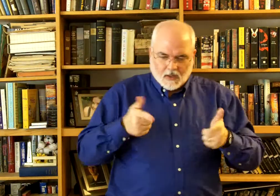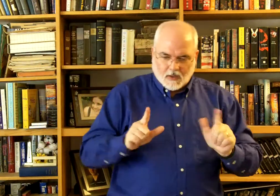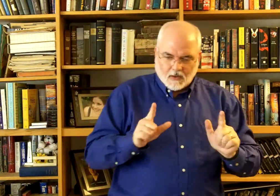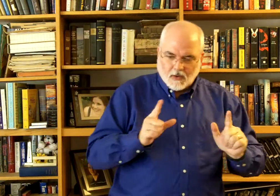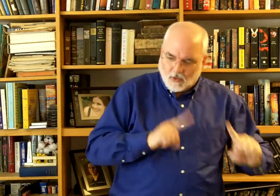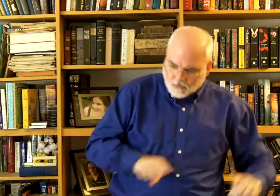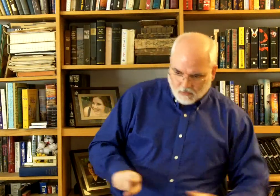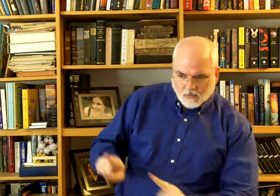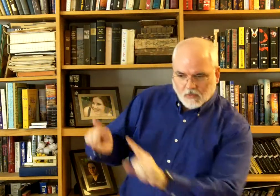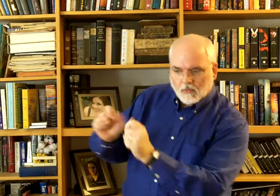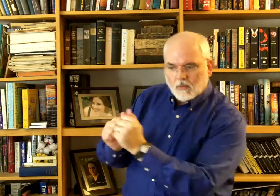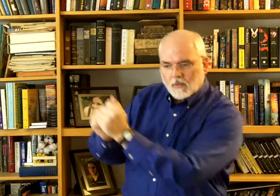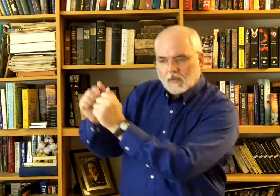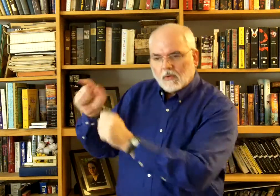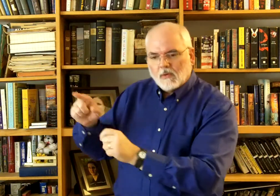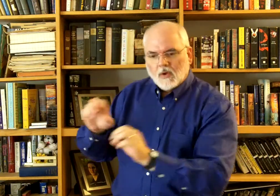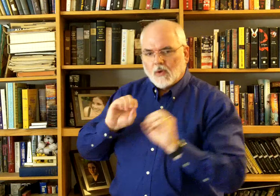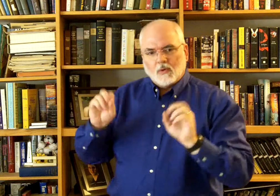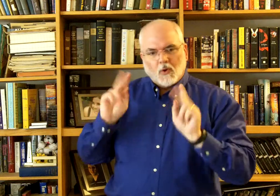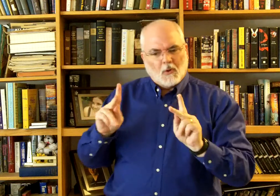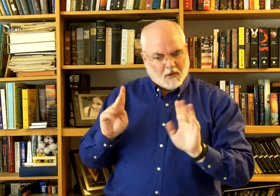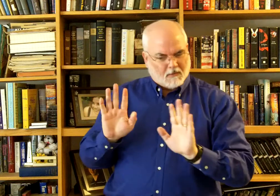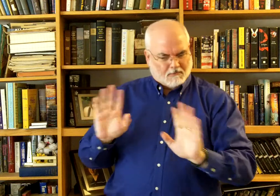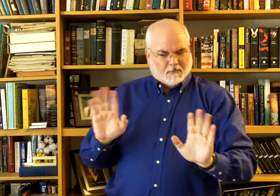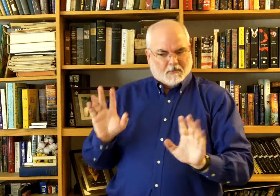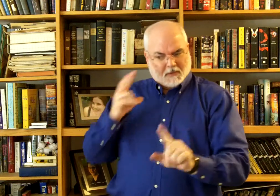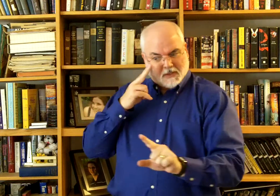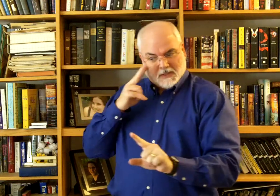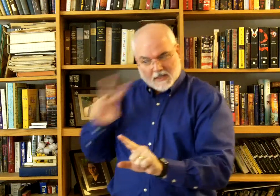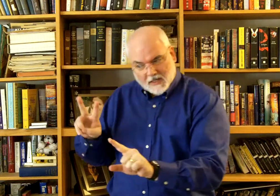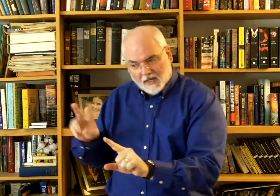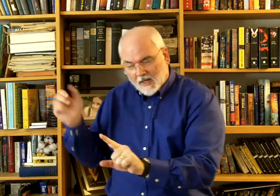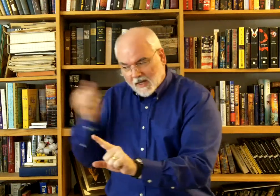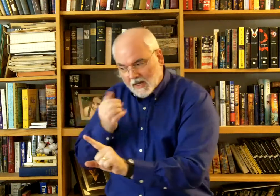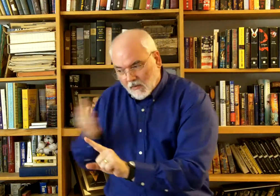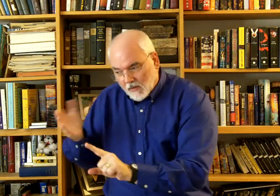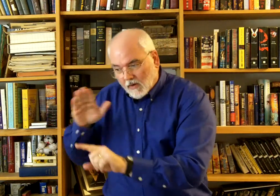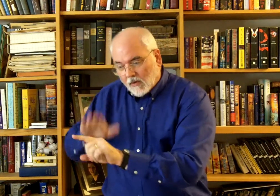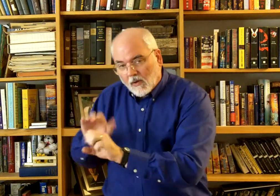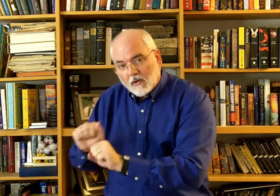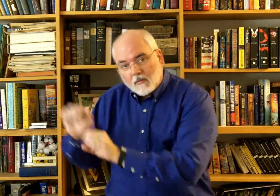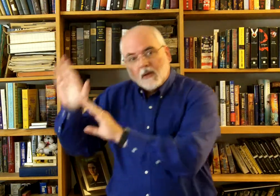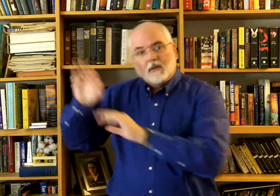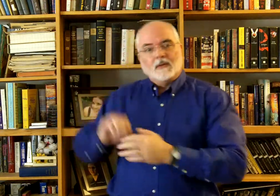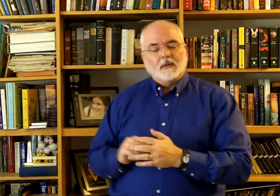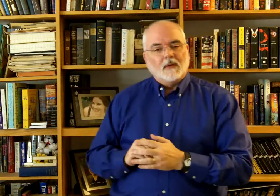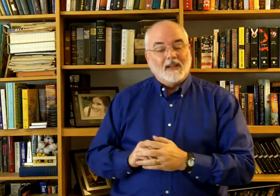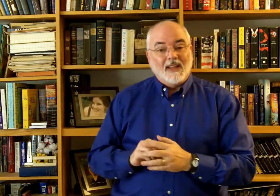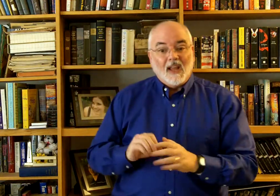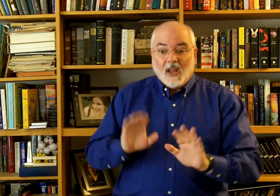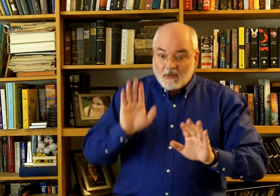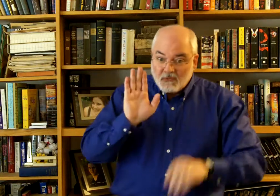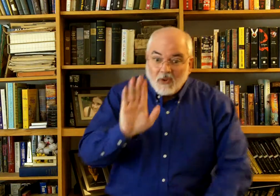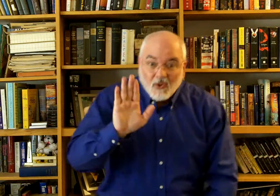No one should even be seen anywhere on the mountain. Even your herds of animals,